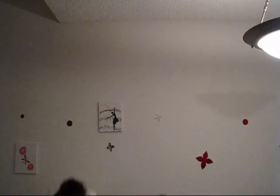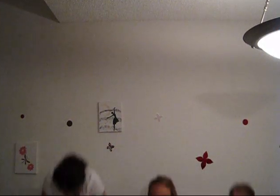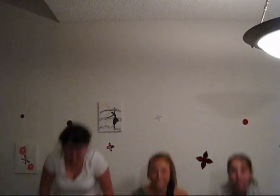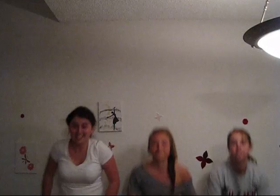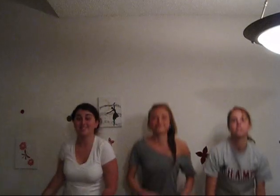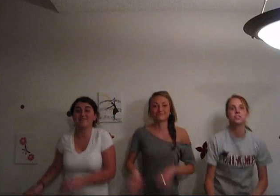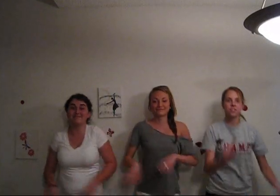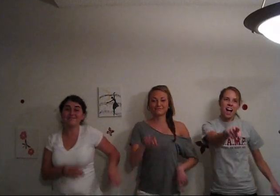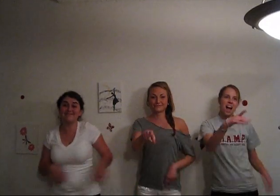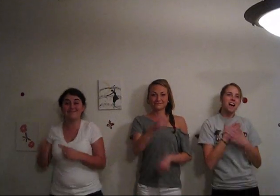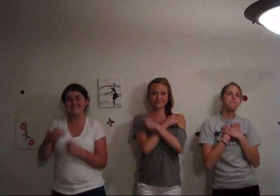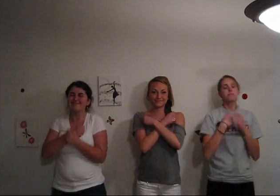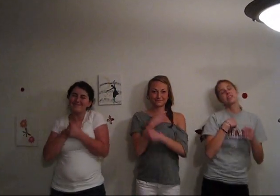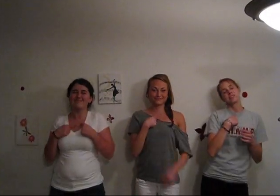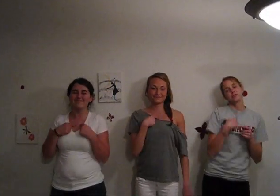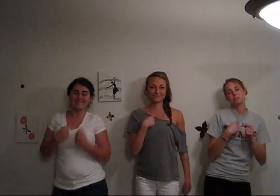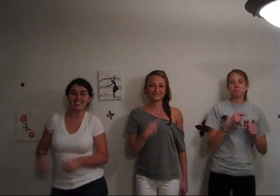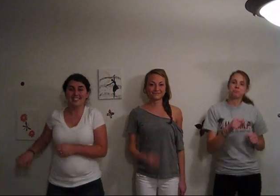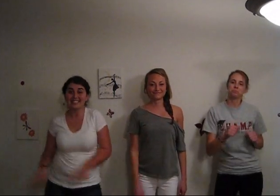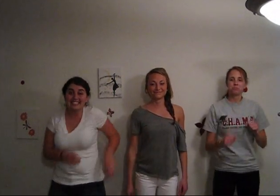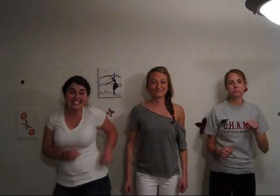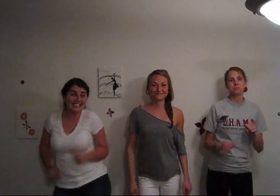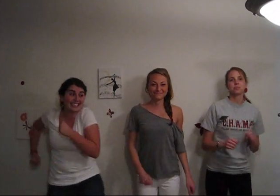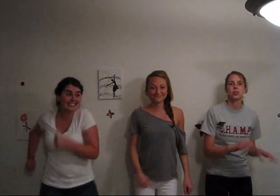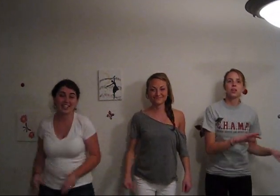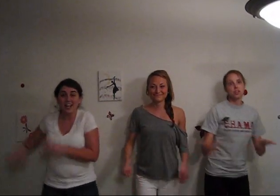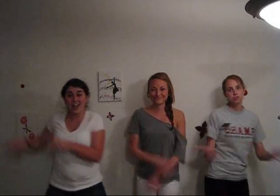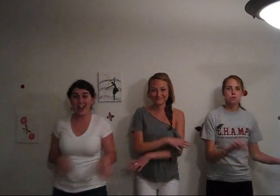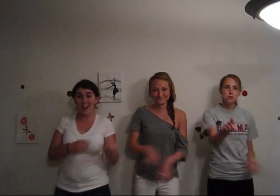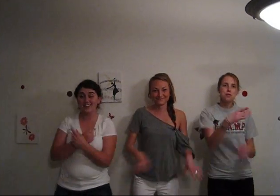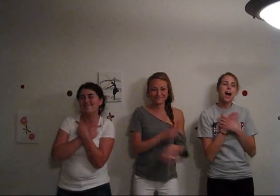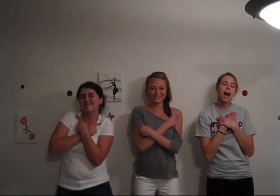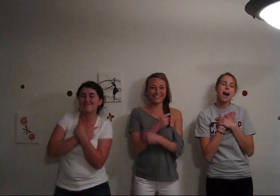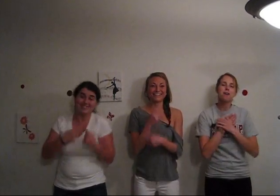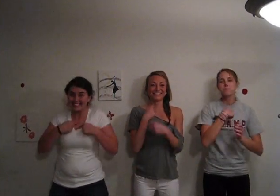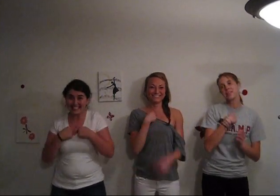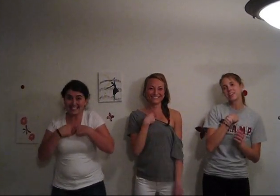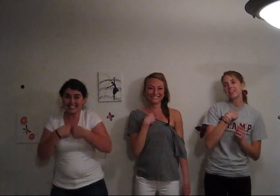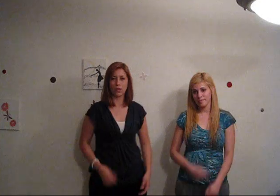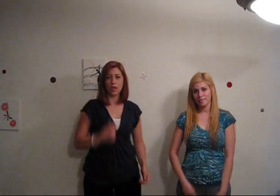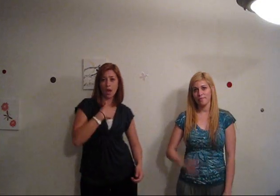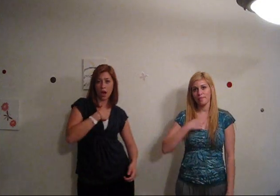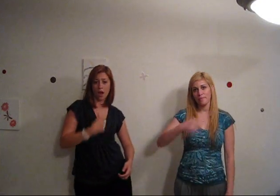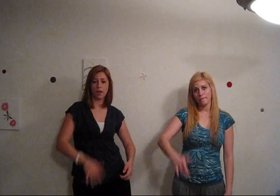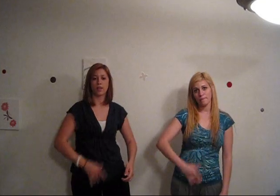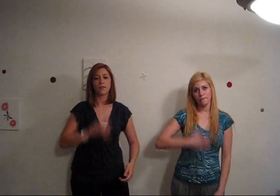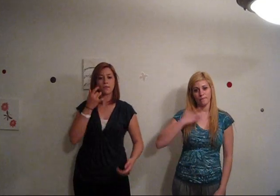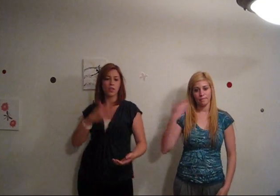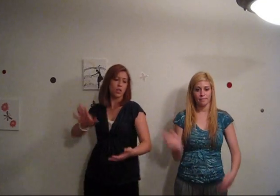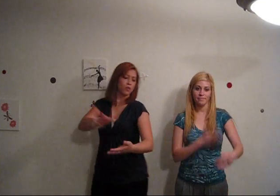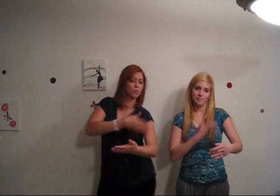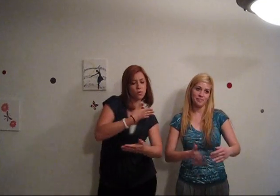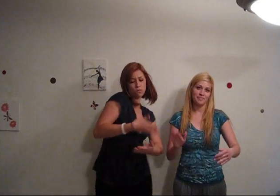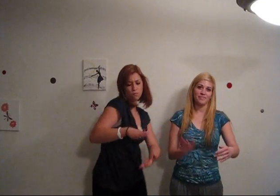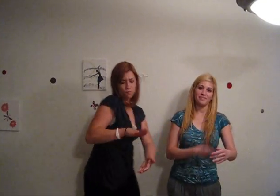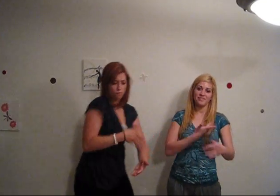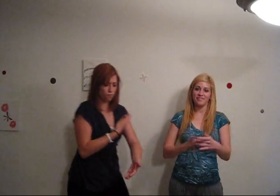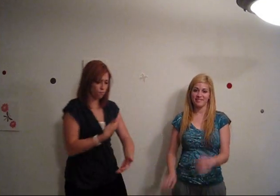Do you love me? I can feel it move Do you love me? I'm in the groove Do you love